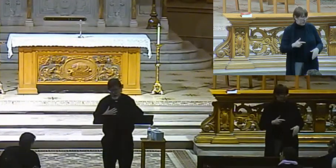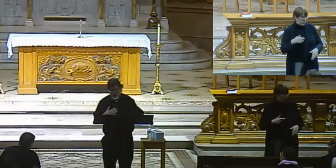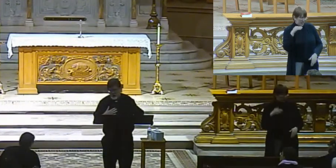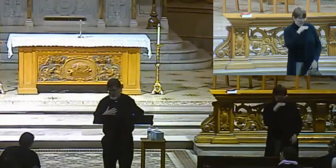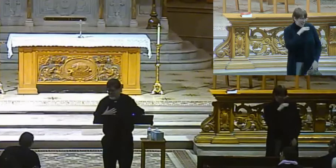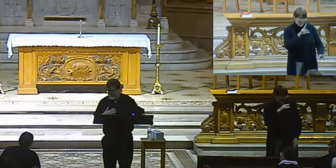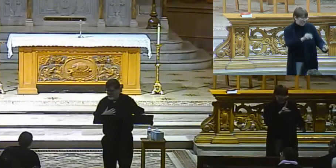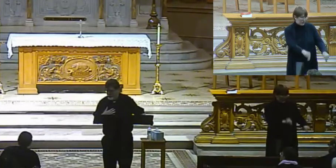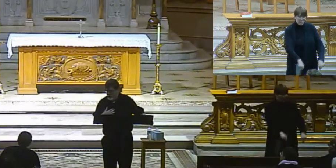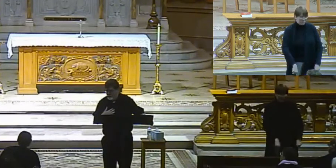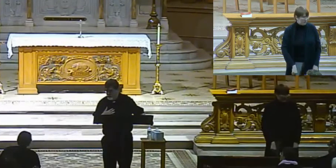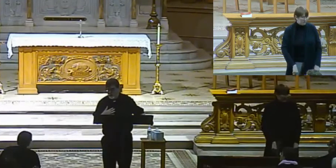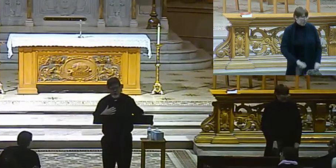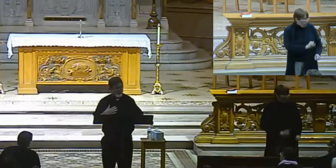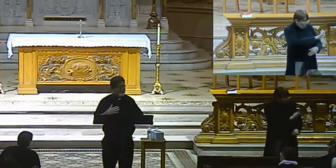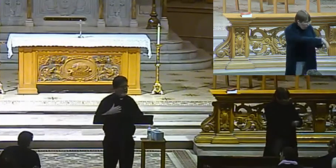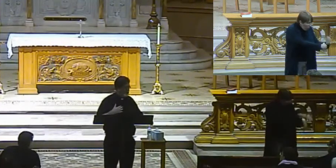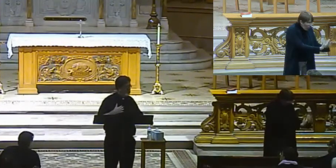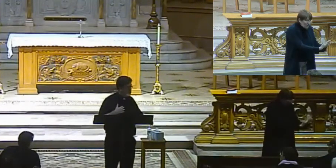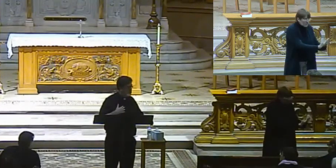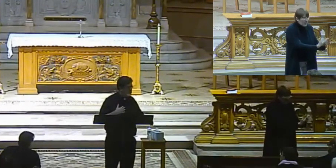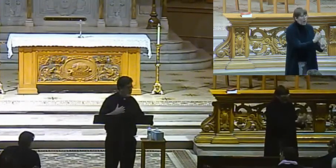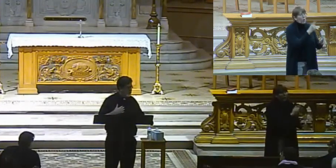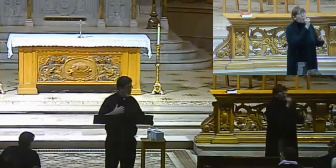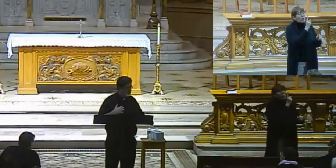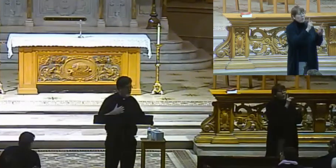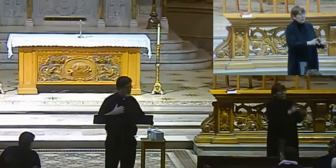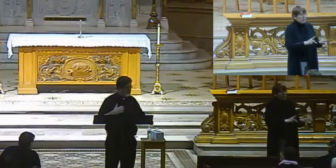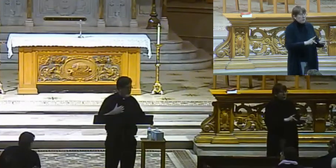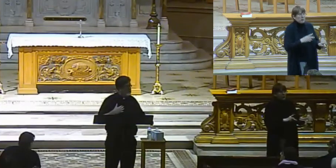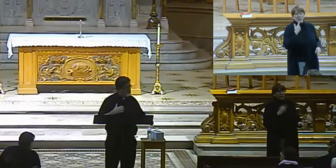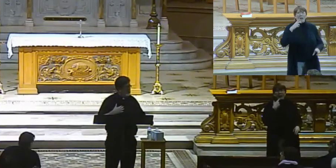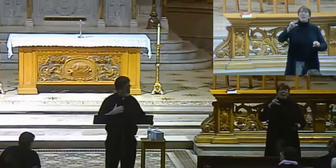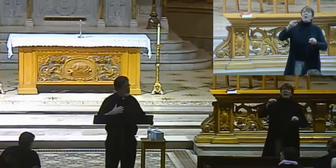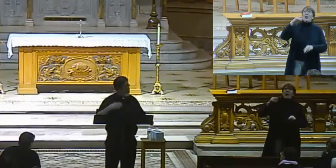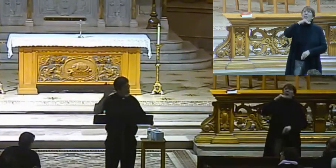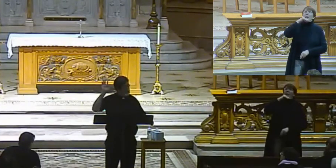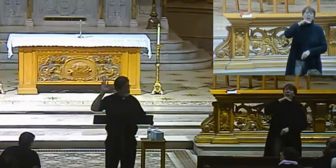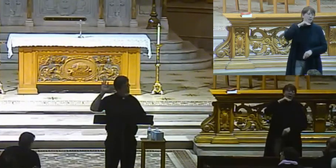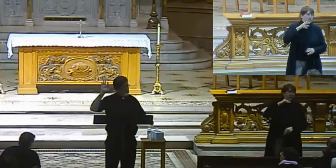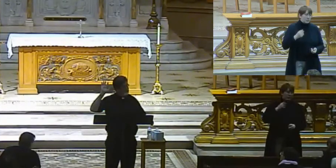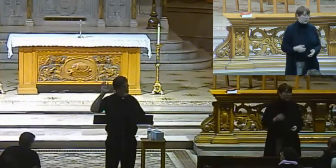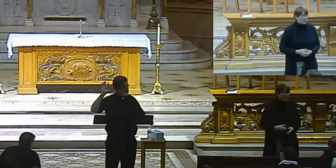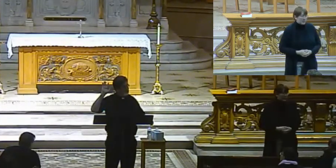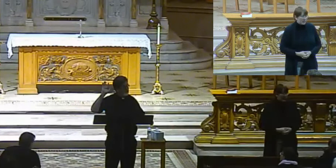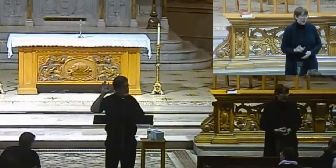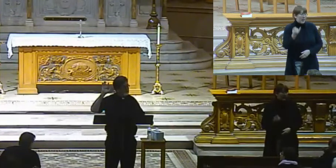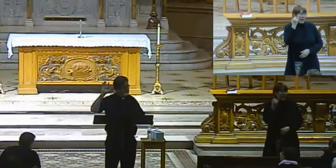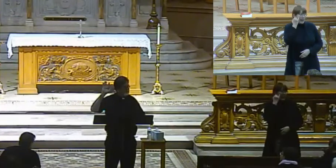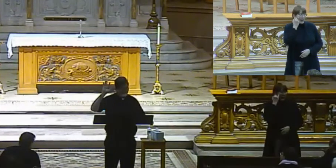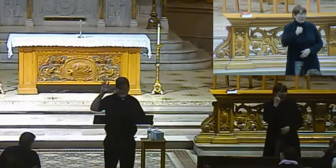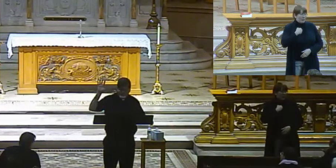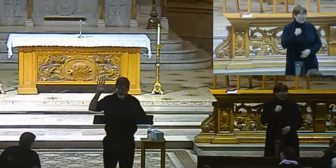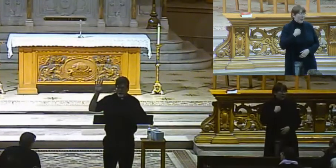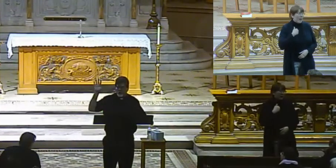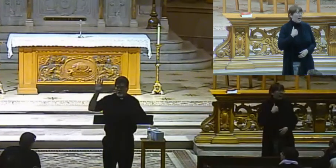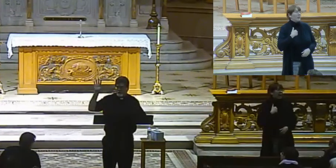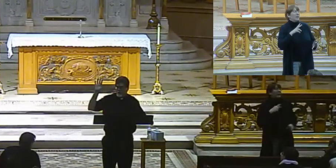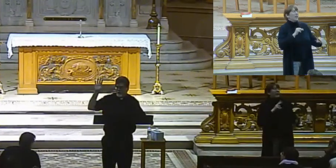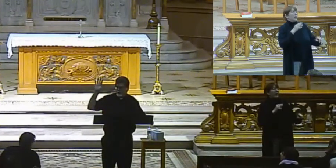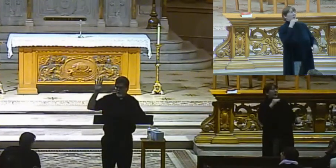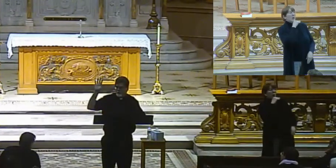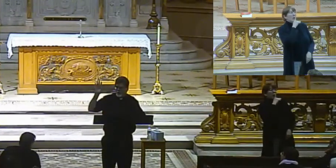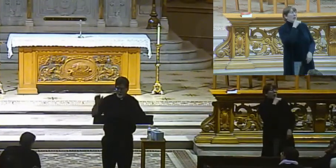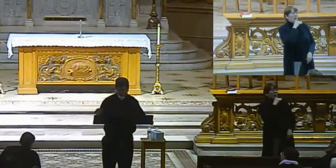done it for a lie, all right? Somebody would have broken, all right? If I was in that group, I would have been one of the ones that broke, all right? I don't